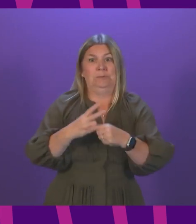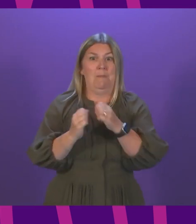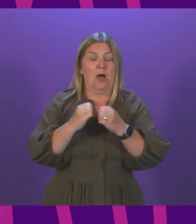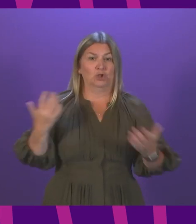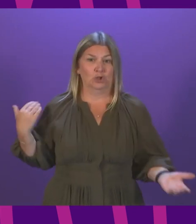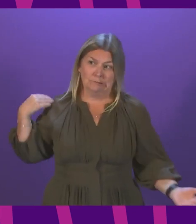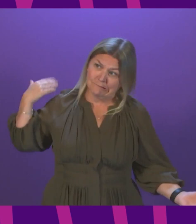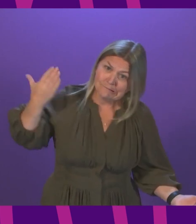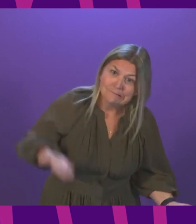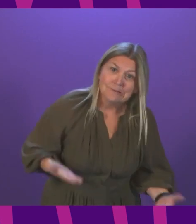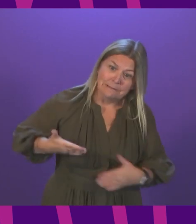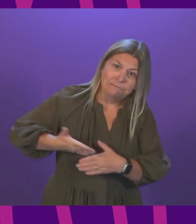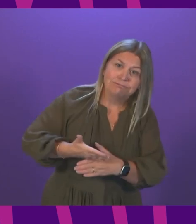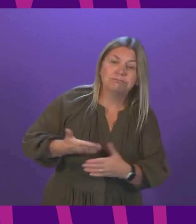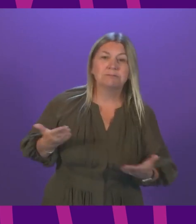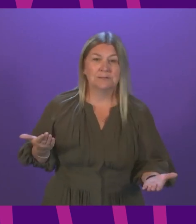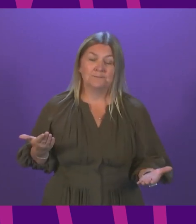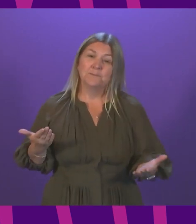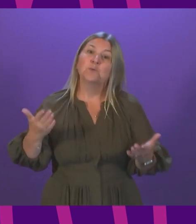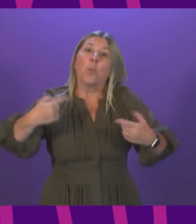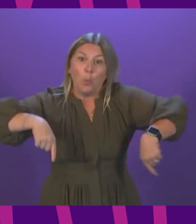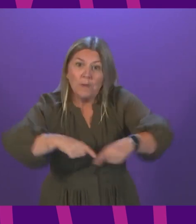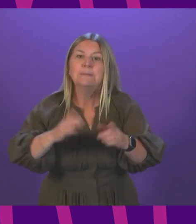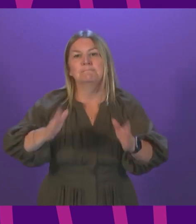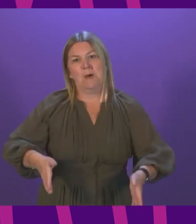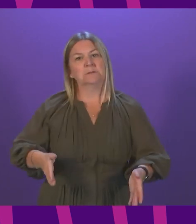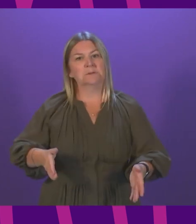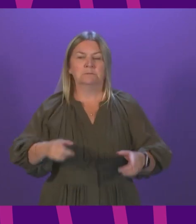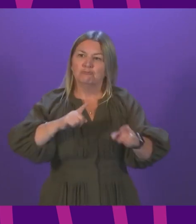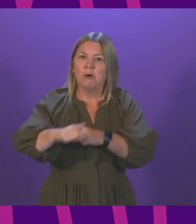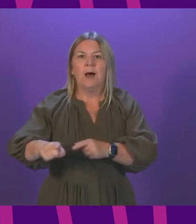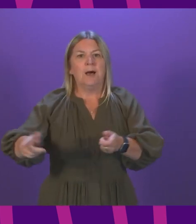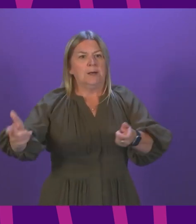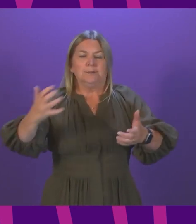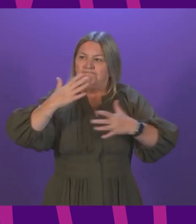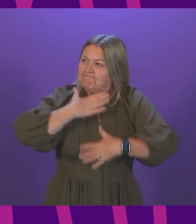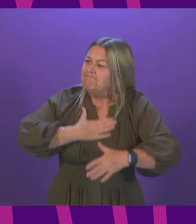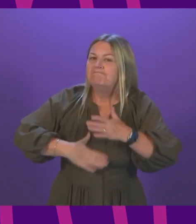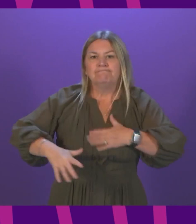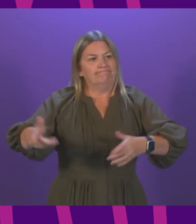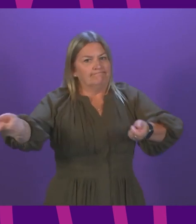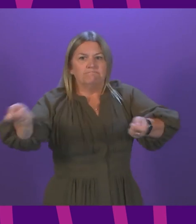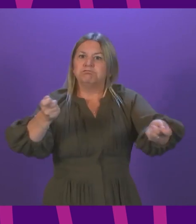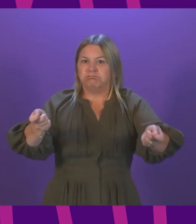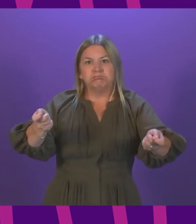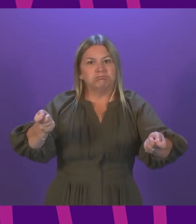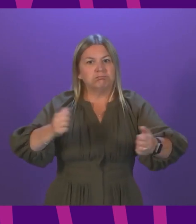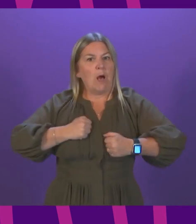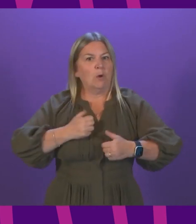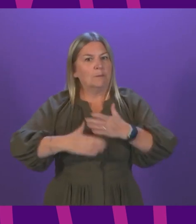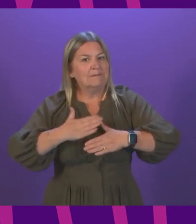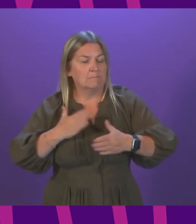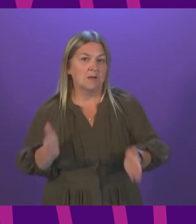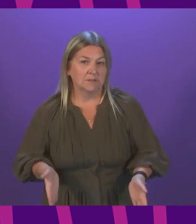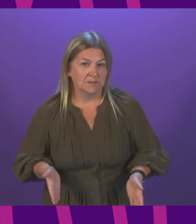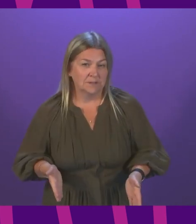again the need for all of us as individuals to do what we can to get and keep the virus under control. But let me emphasise just now that when